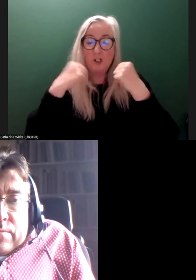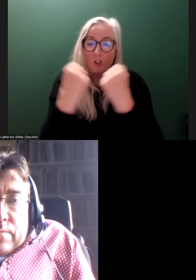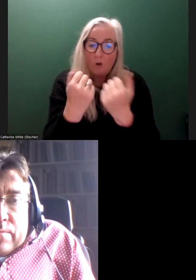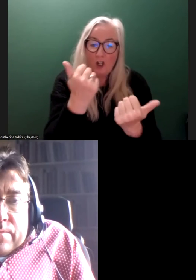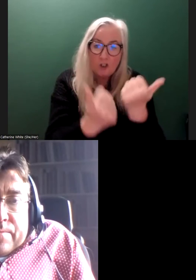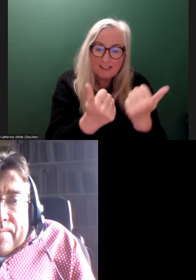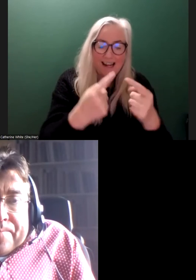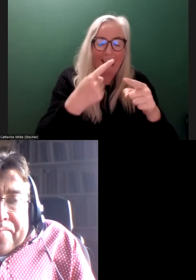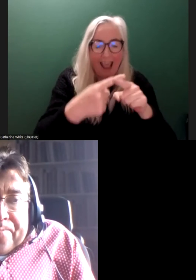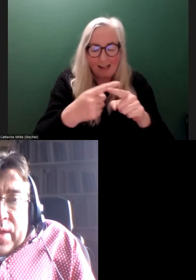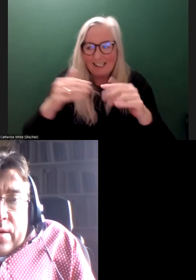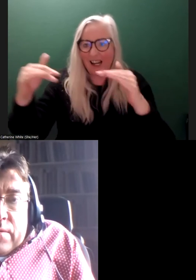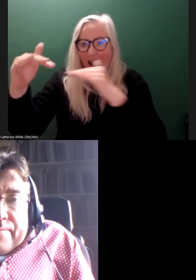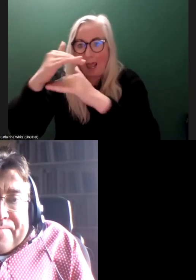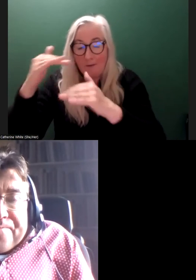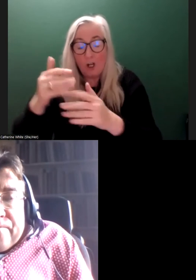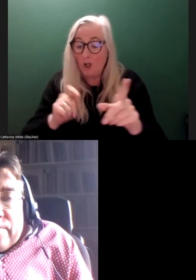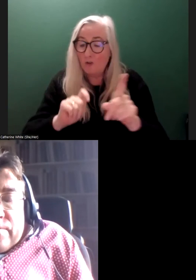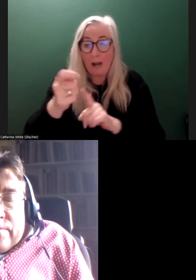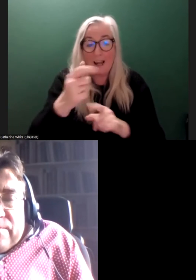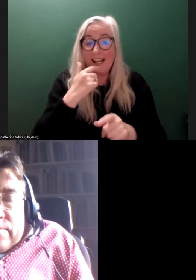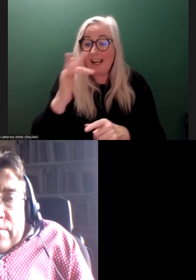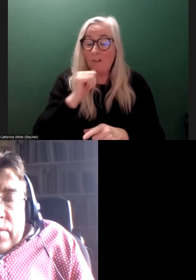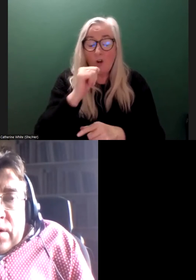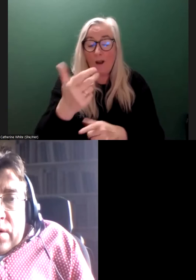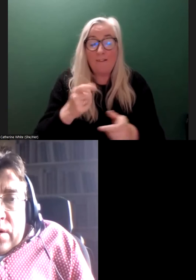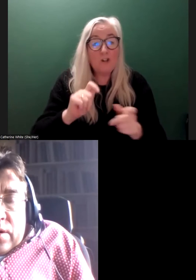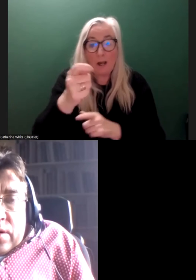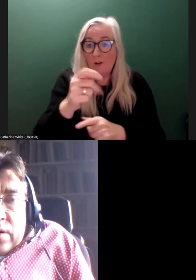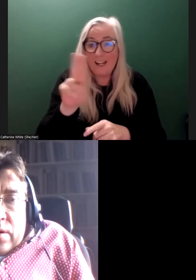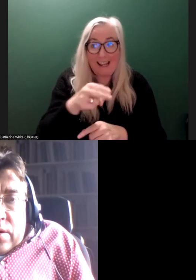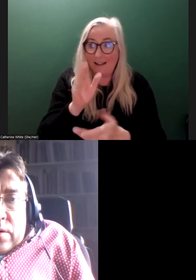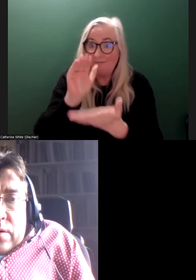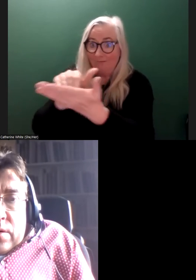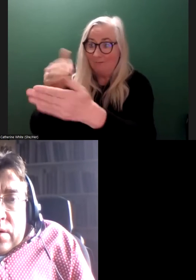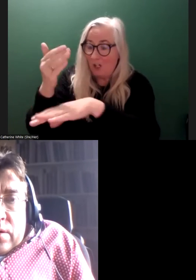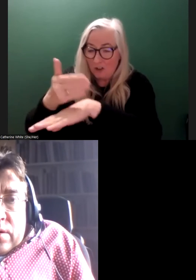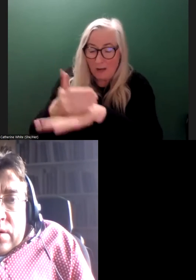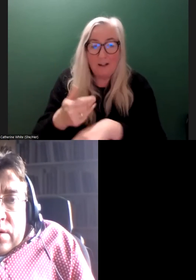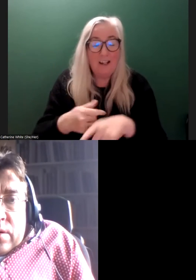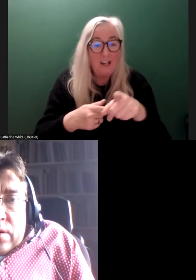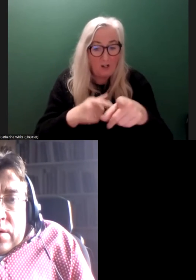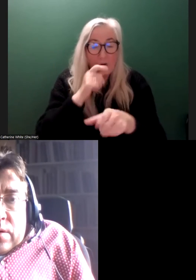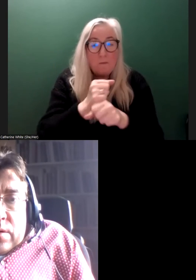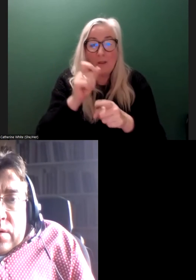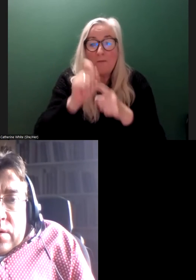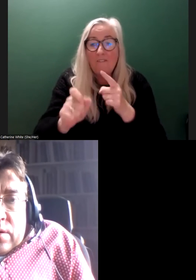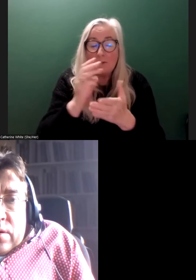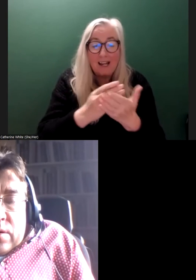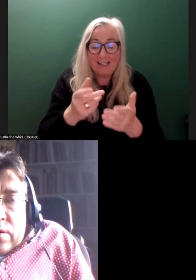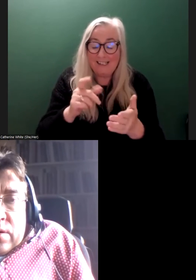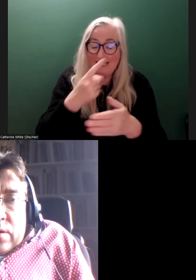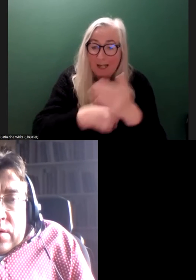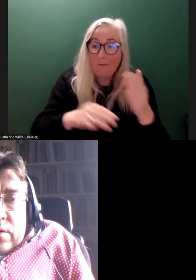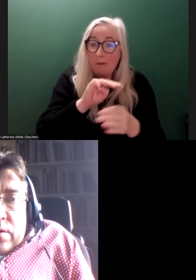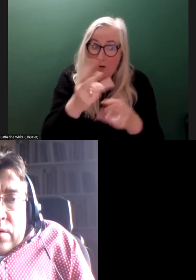issue. Public transport is a huge one. If you don't have public transport, you can't get to the job. We talked to you talked about the professional aspects. Disabled people want to